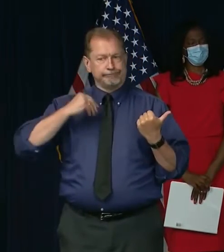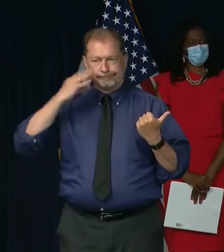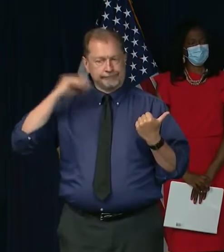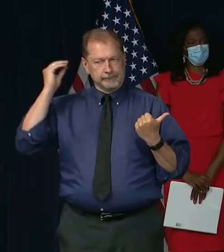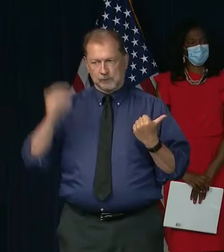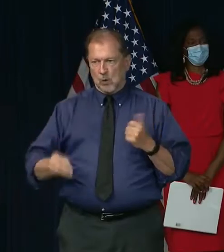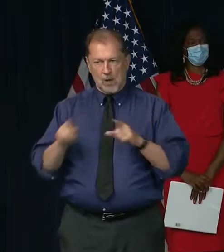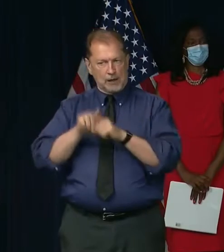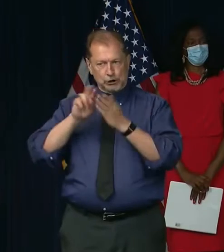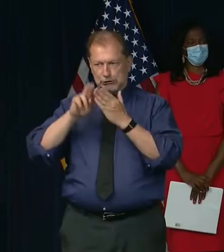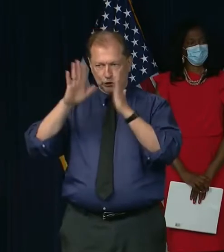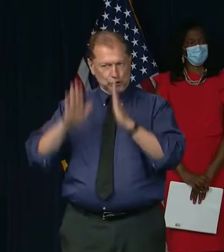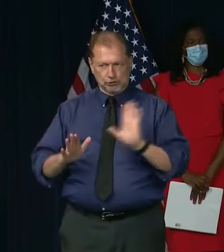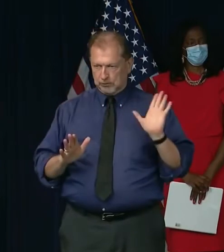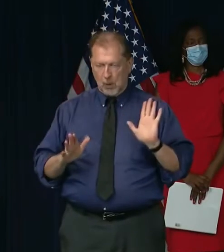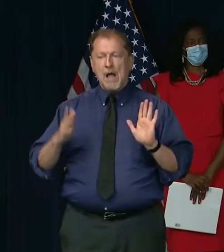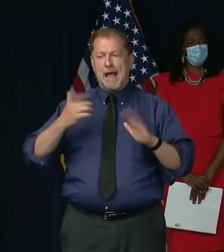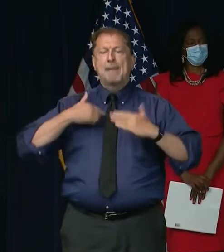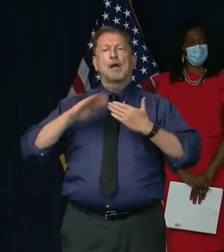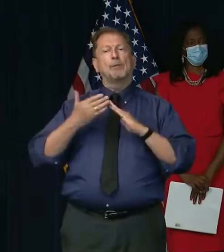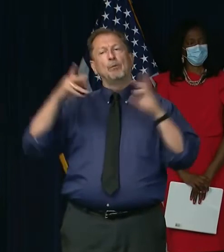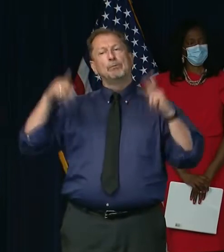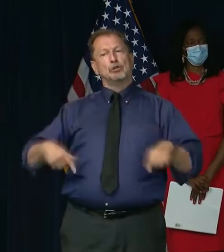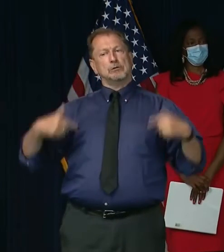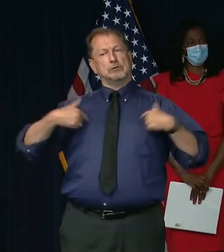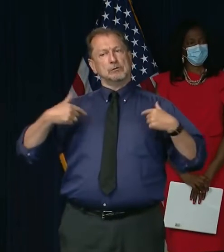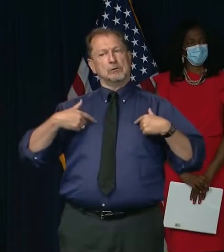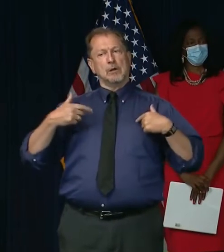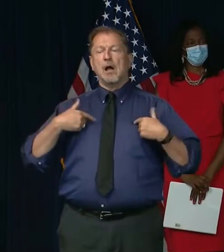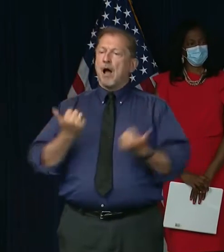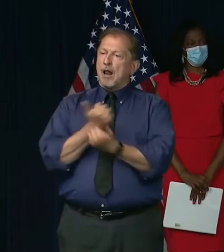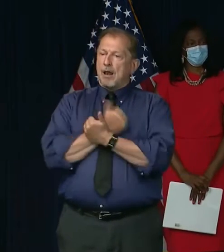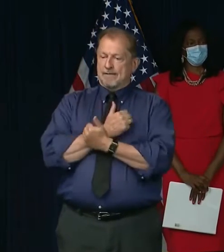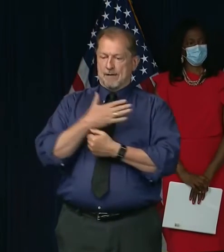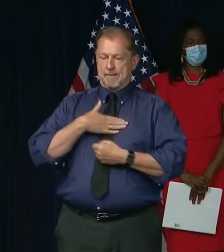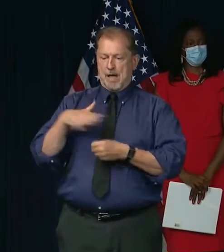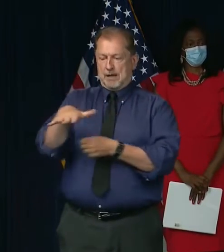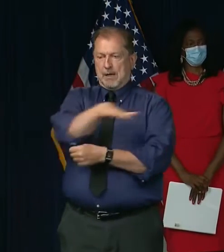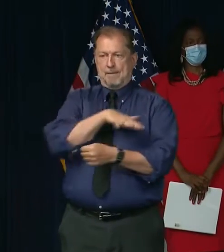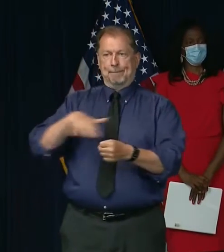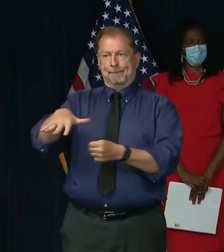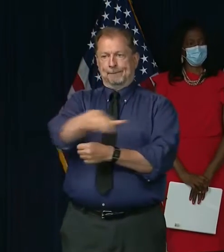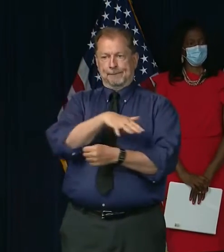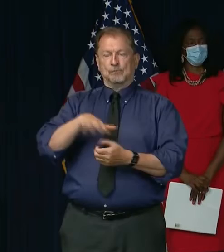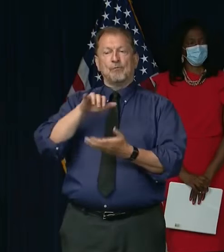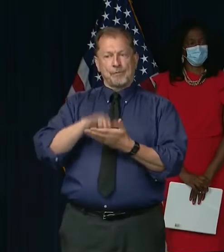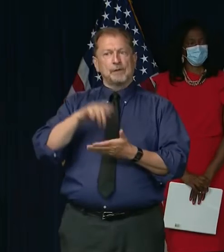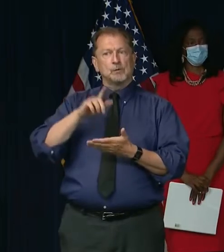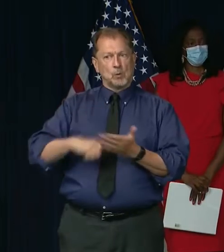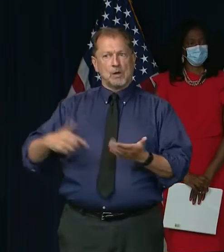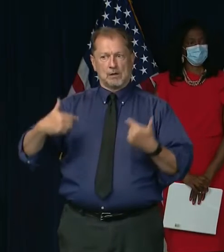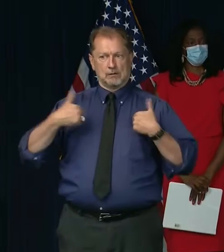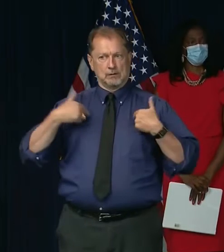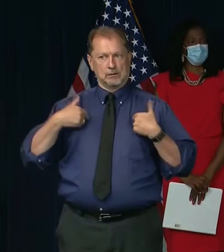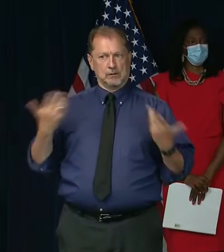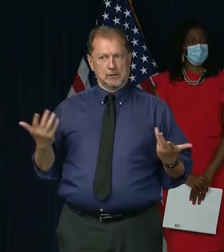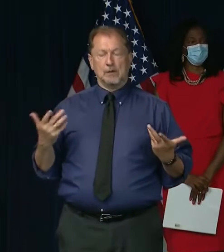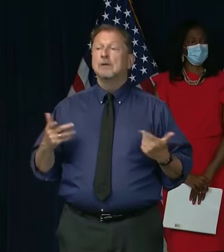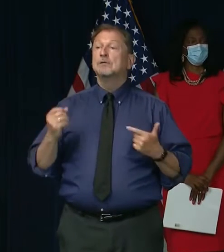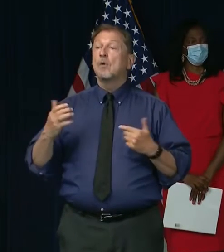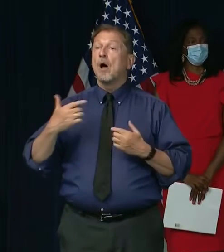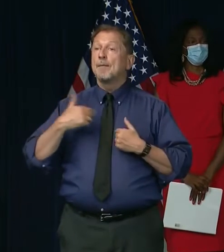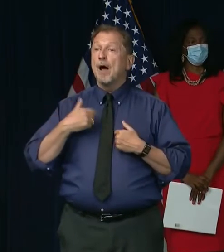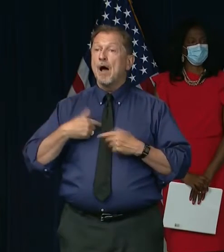I am just a community guy who loves my community. My message